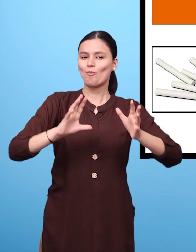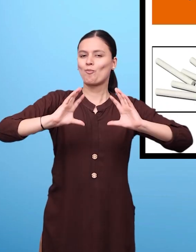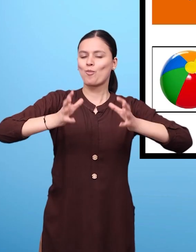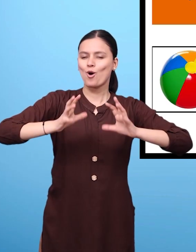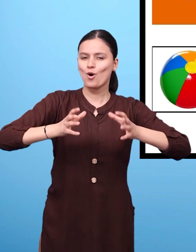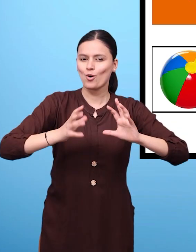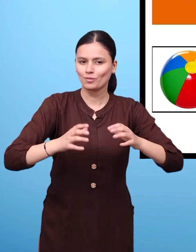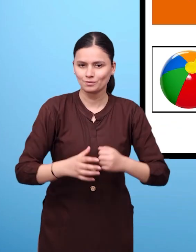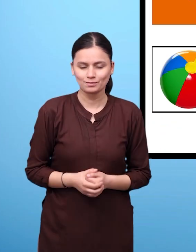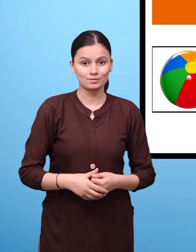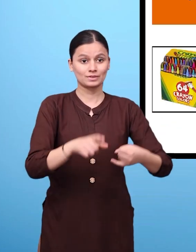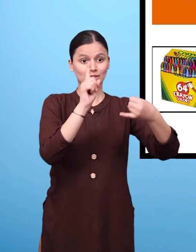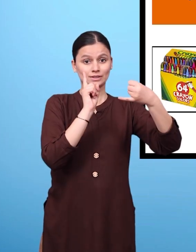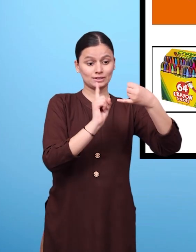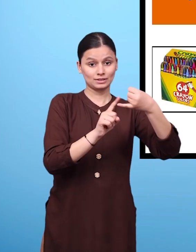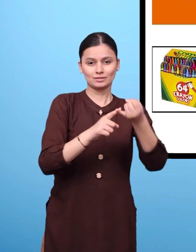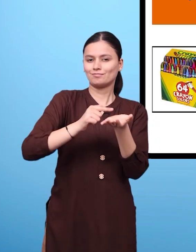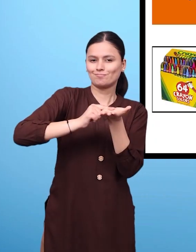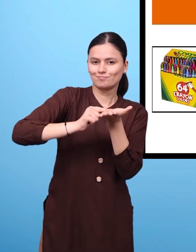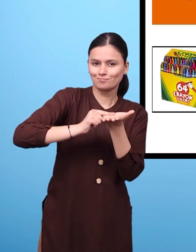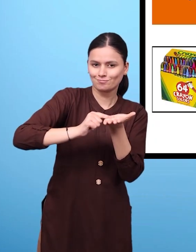a ball, a box of crayon colours,